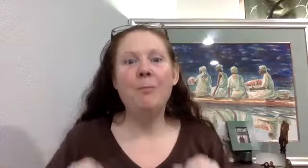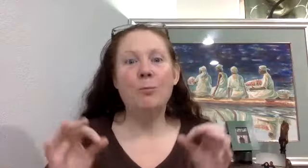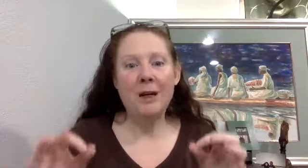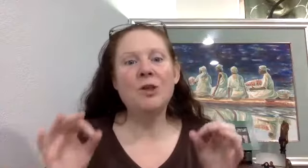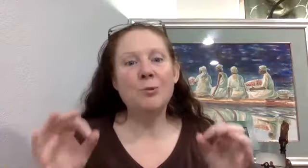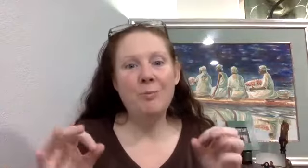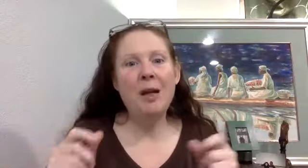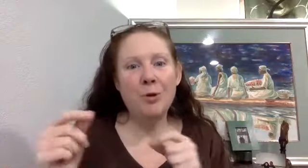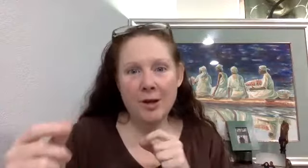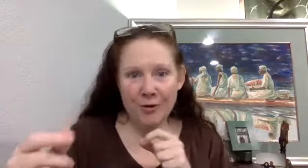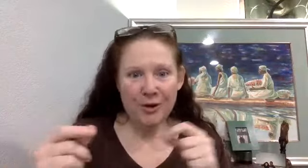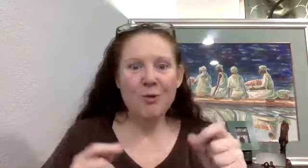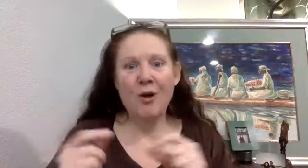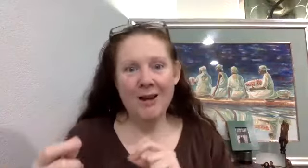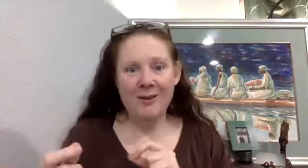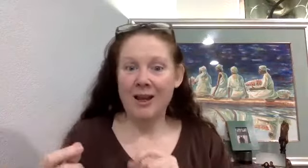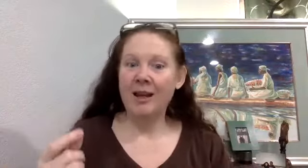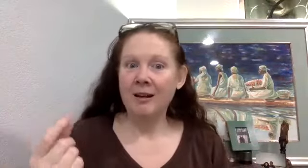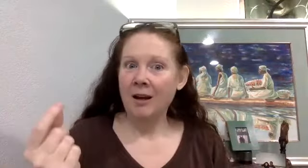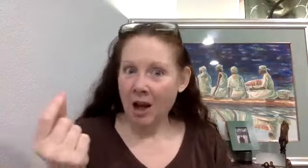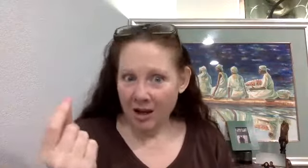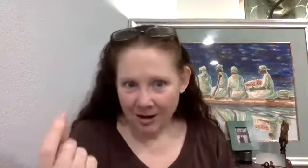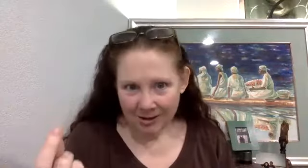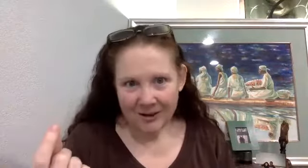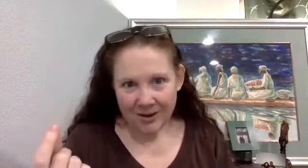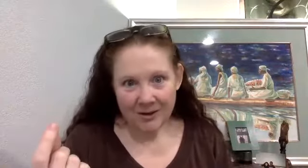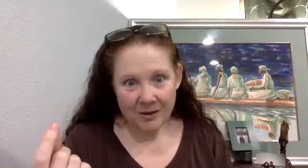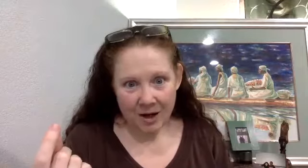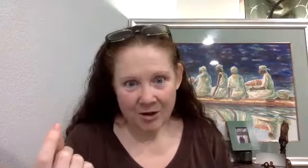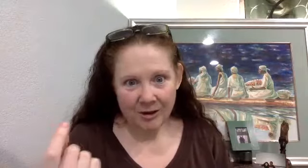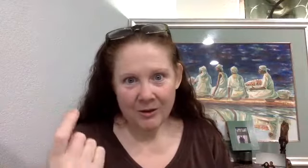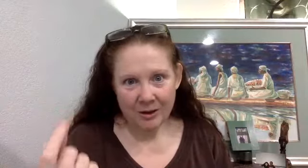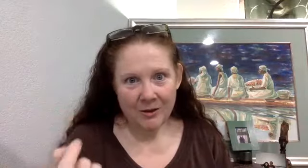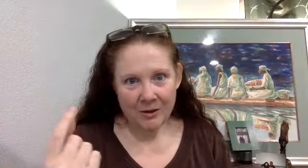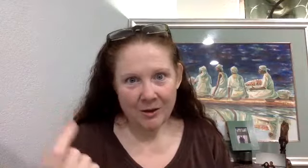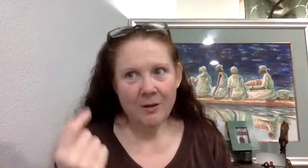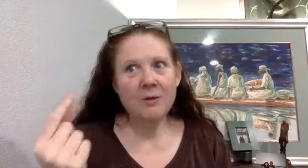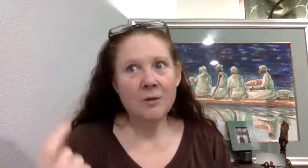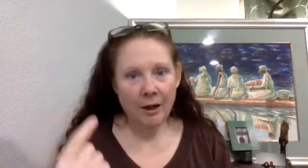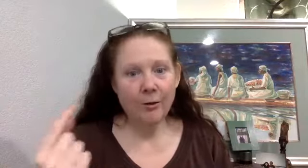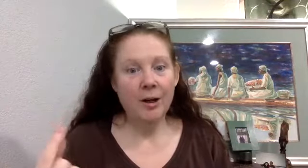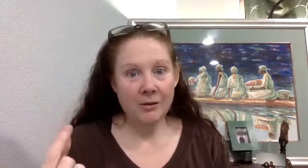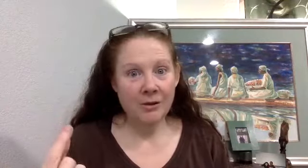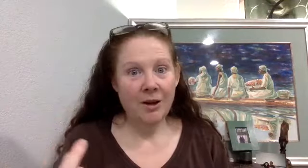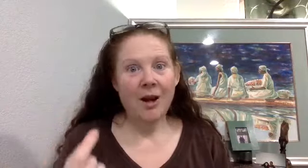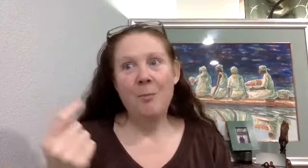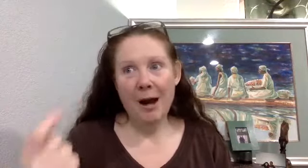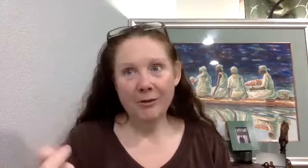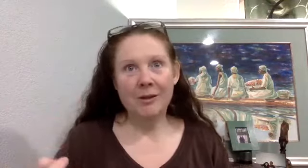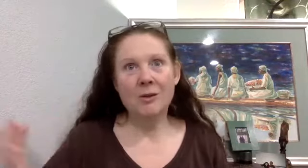reach three people that either you or I say, listen to this discussion, listen, listen to these theories about this